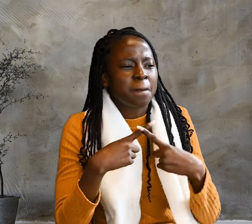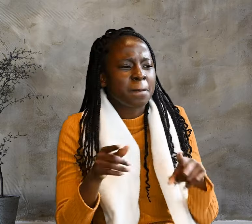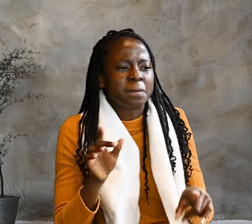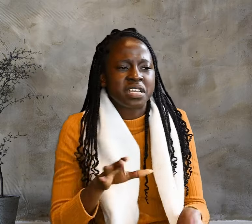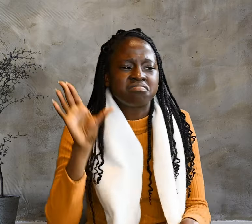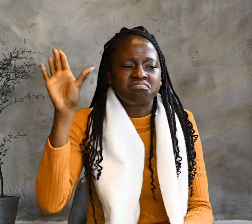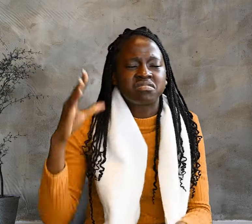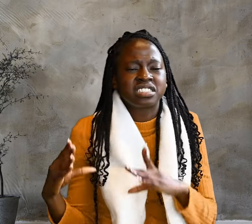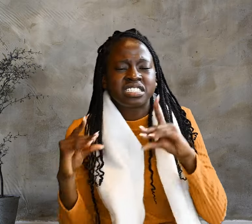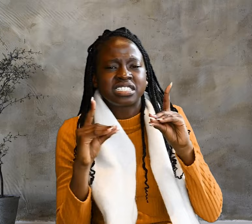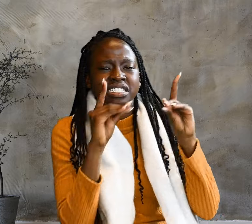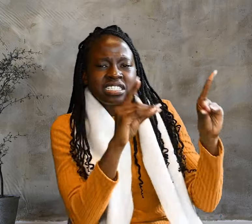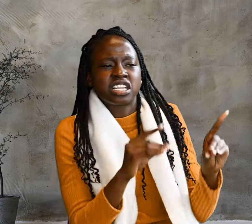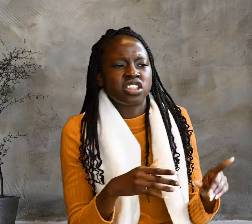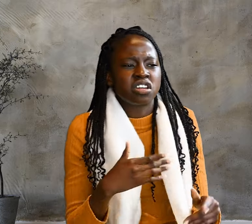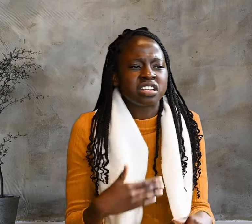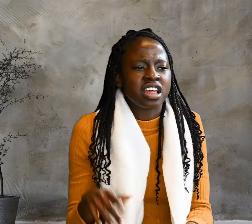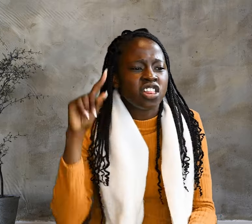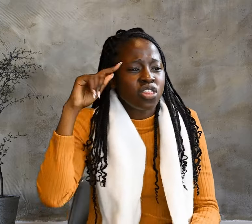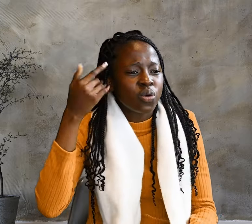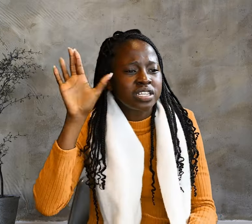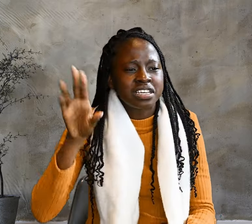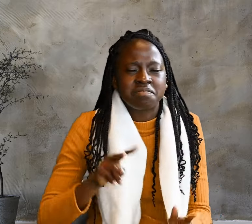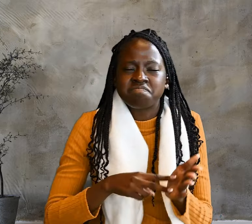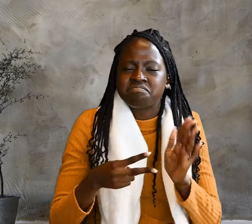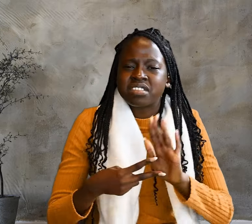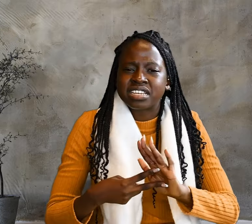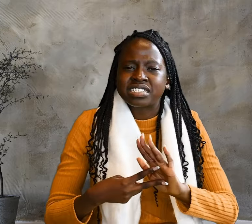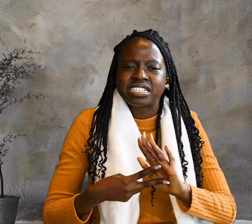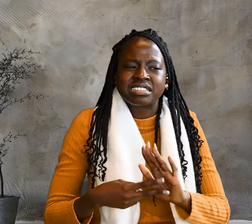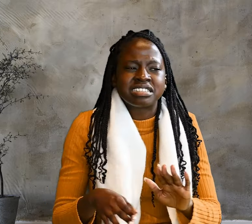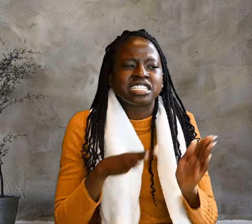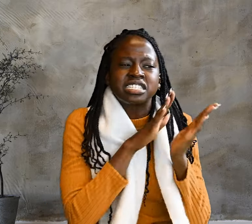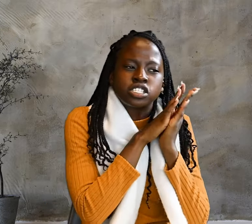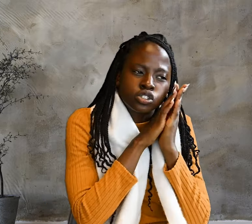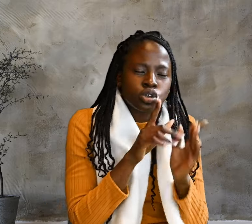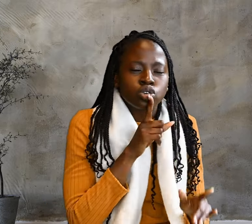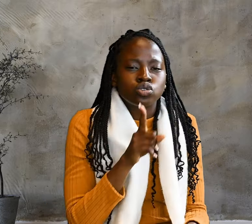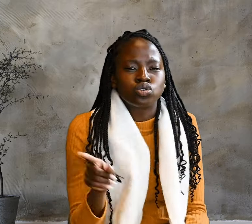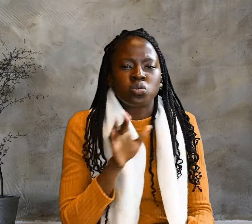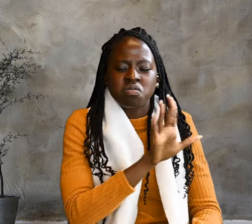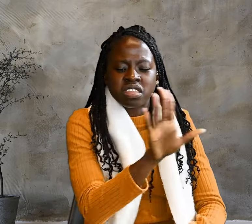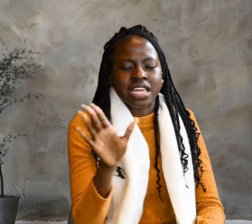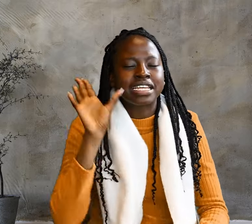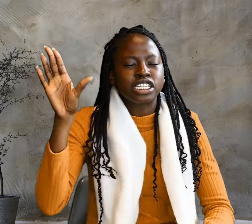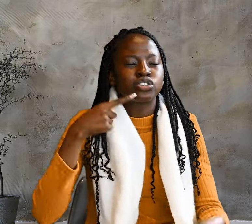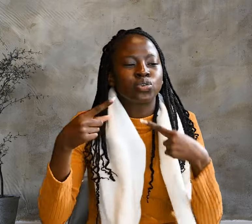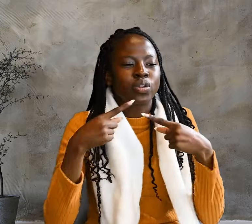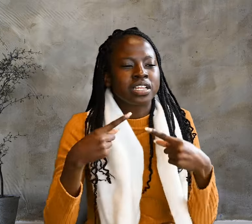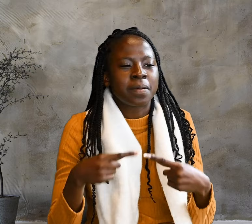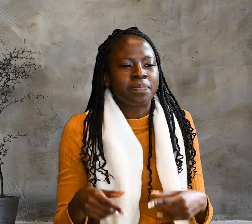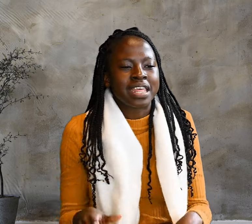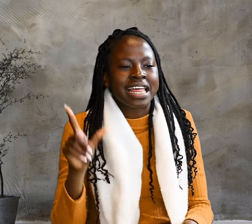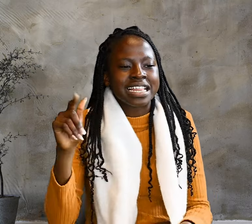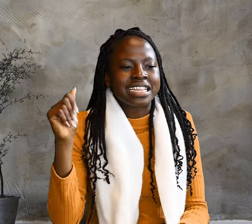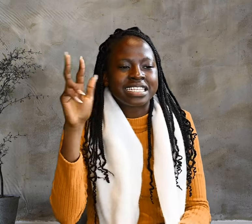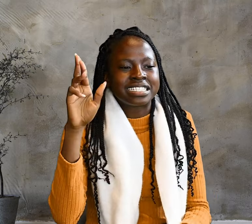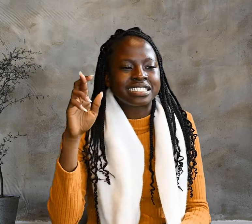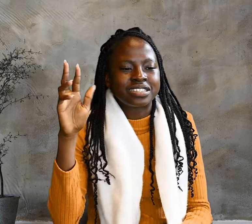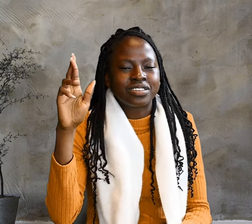meant natural sleep. So then he told them plainly, Lazarus is dead.